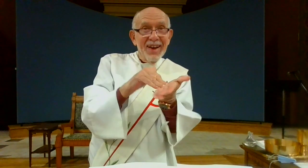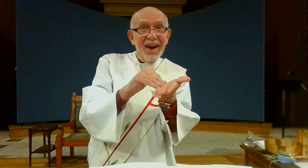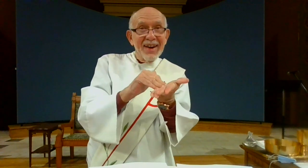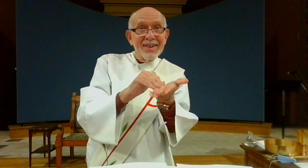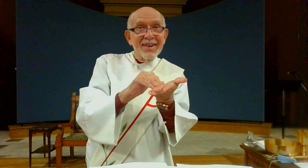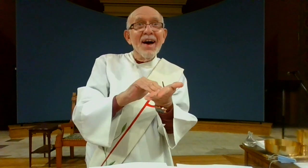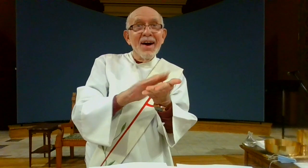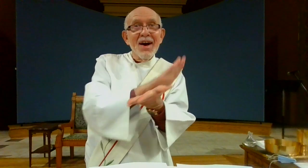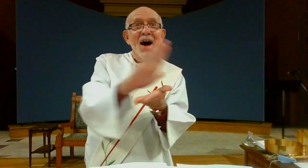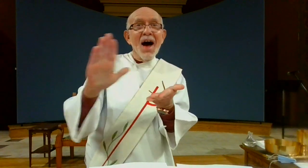until he came again